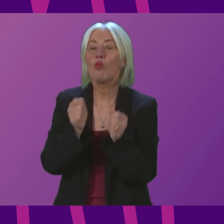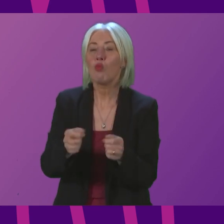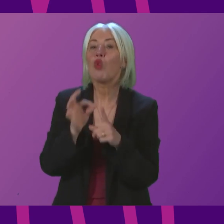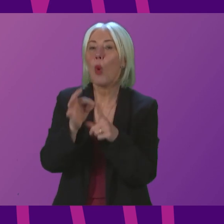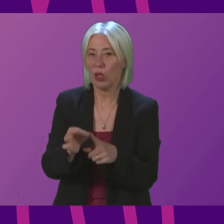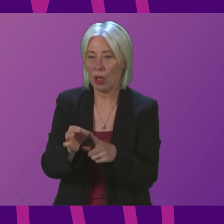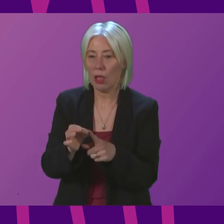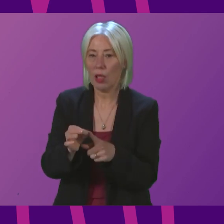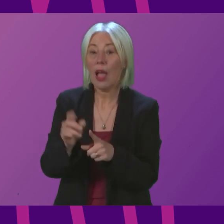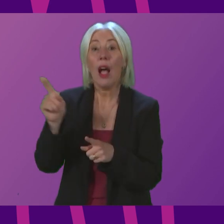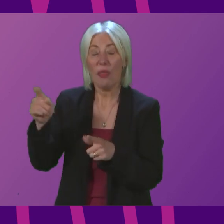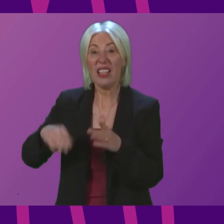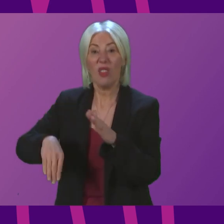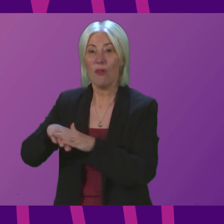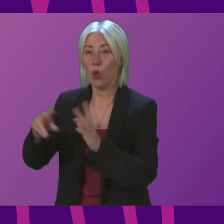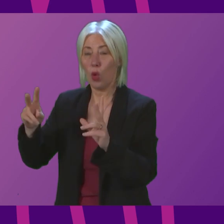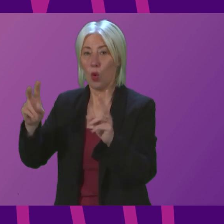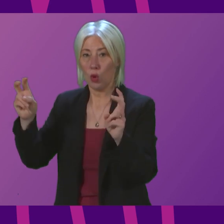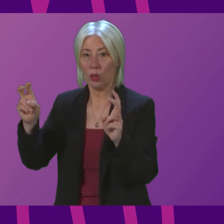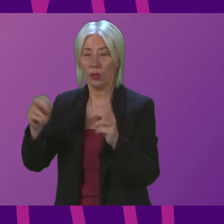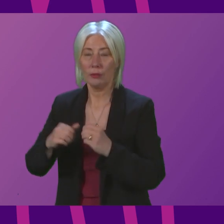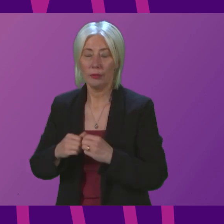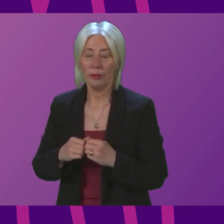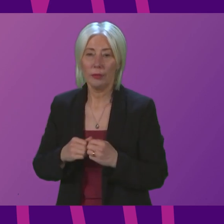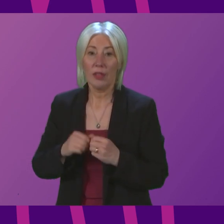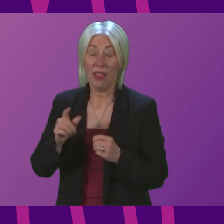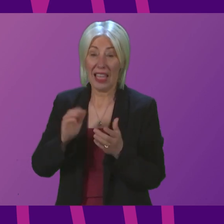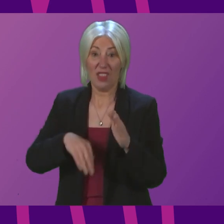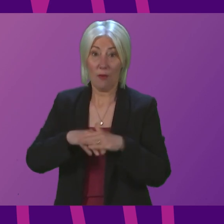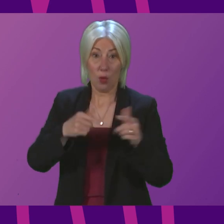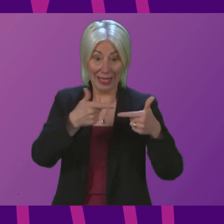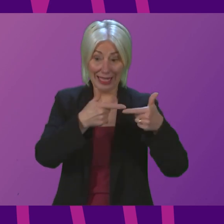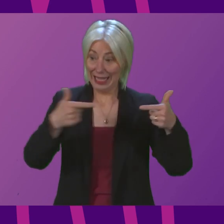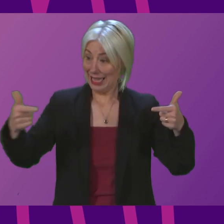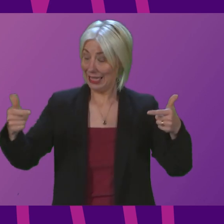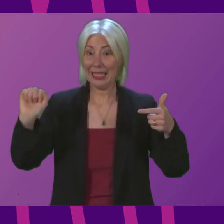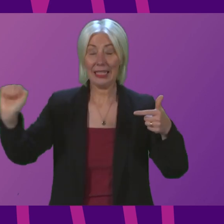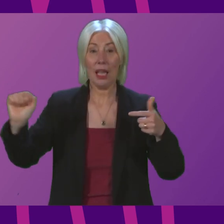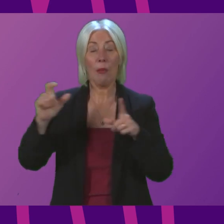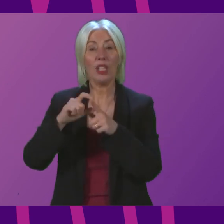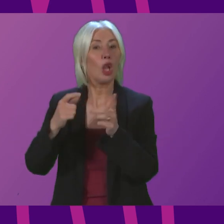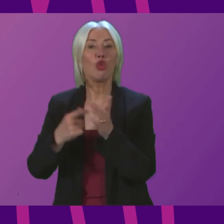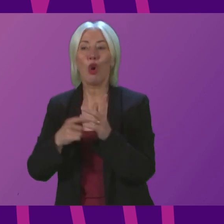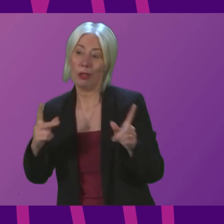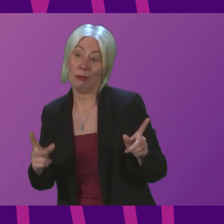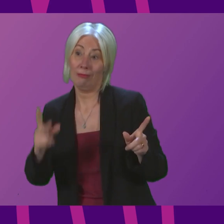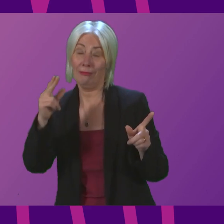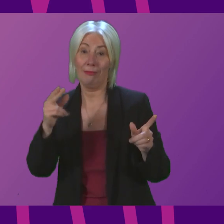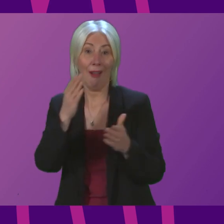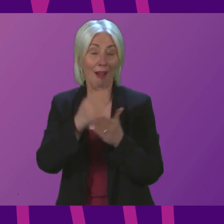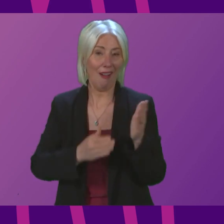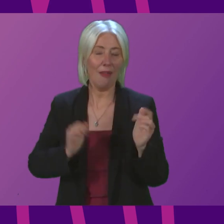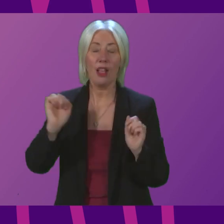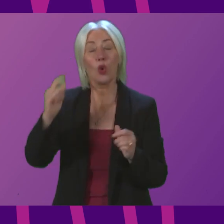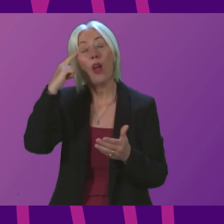that bit out. That's the fool he did. That is the complete sentence that Douglas Ross is missing. The